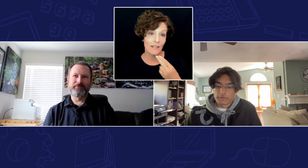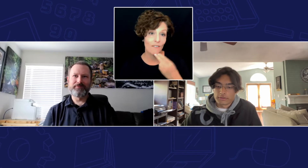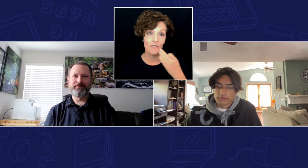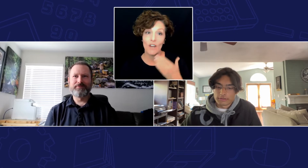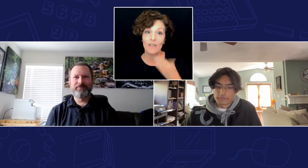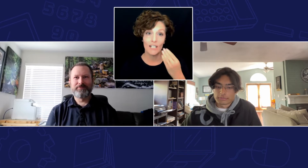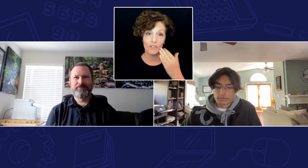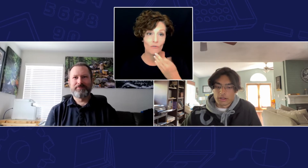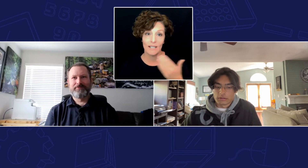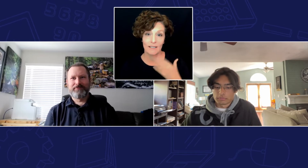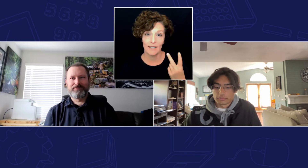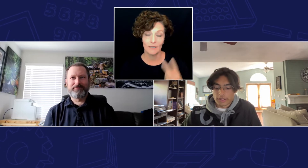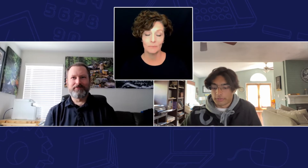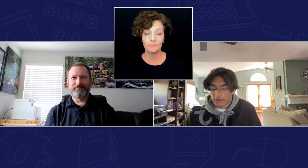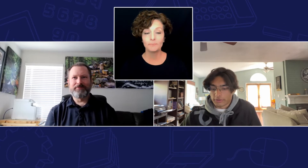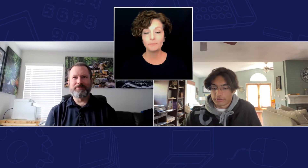um so that's very interesting